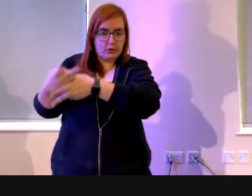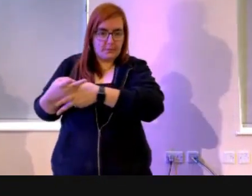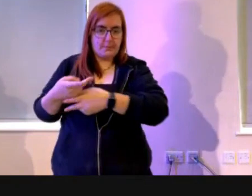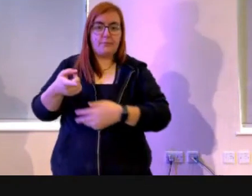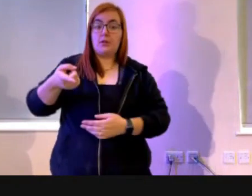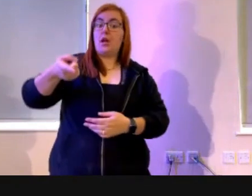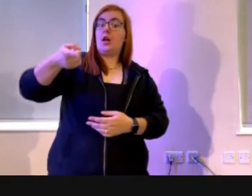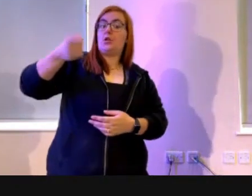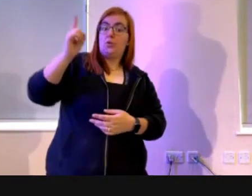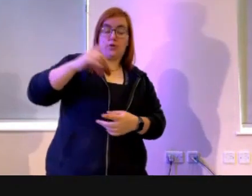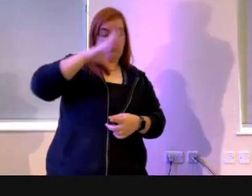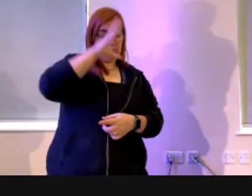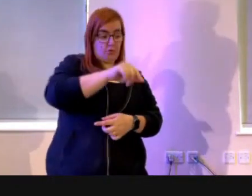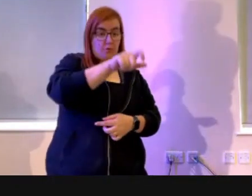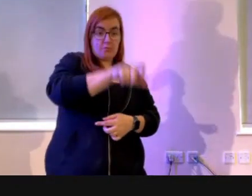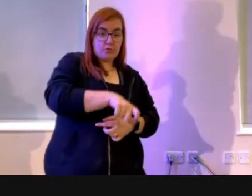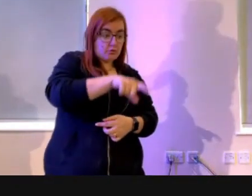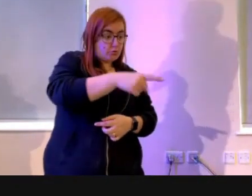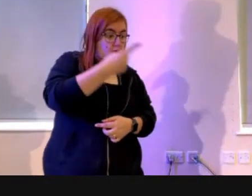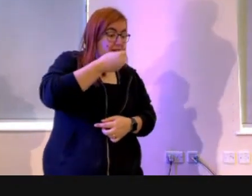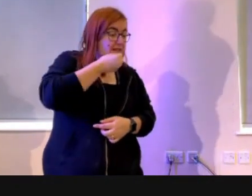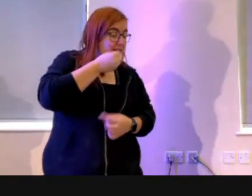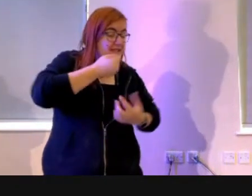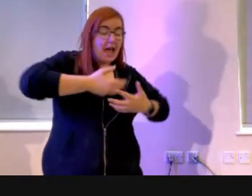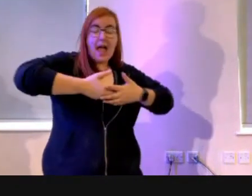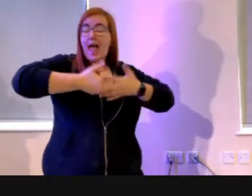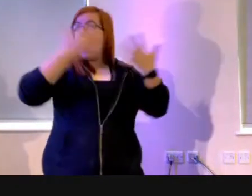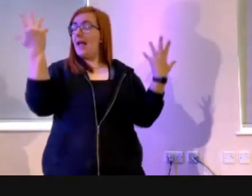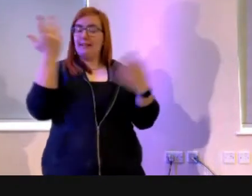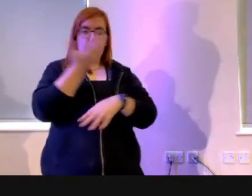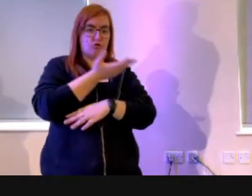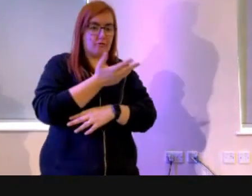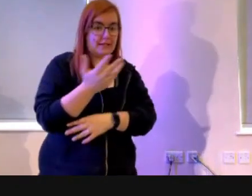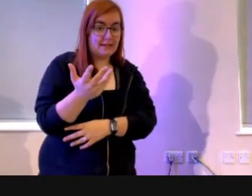commanded the man, You are free to eat from any tree in the garden.